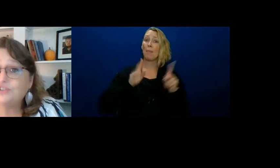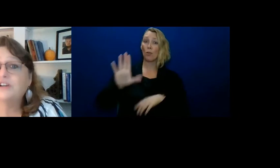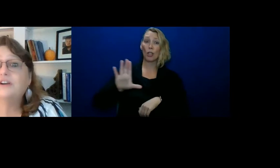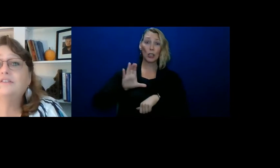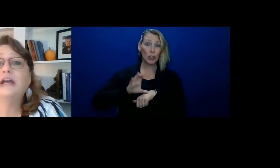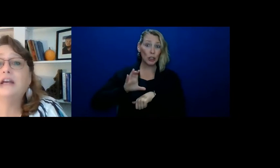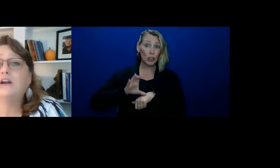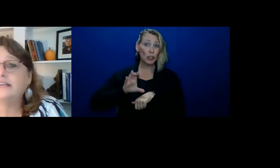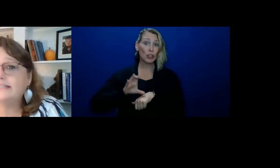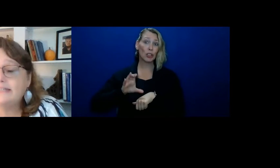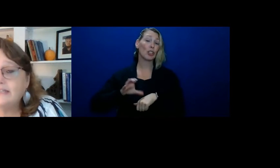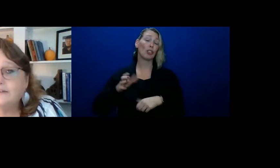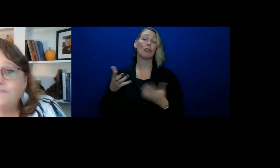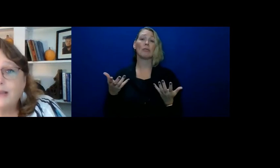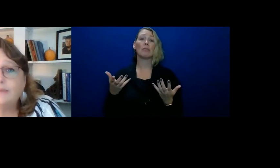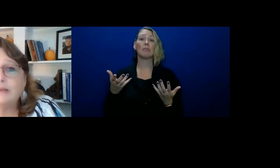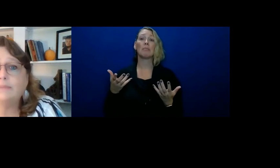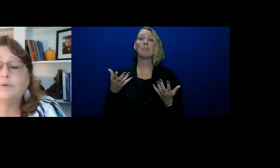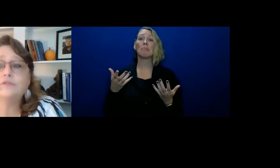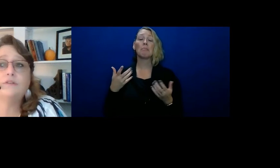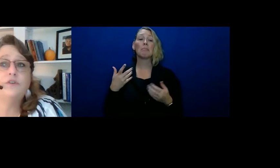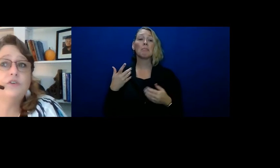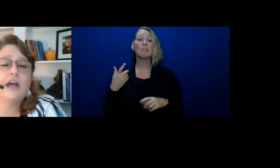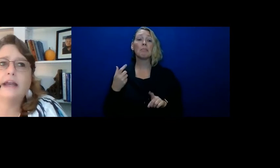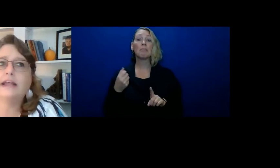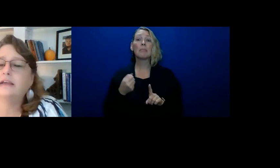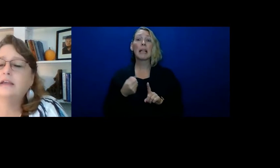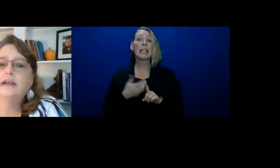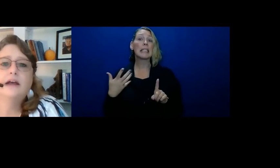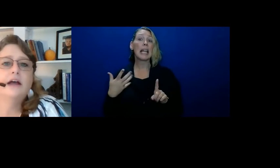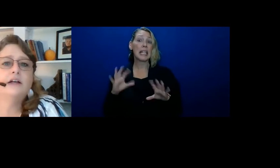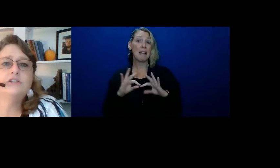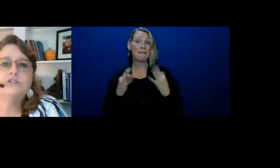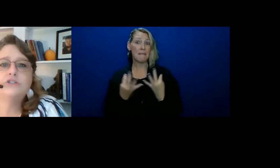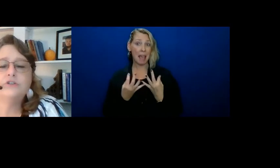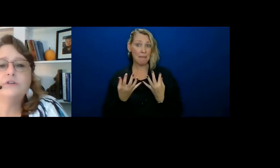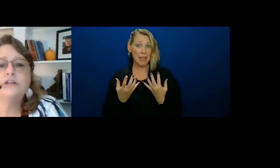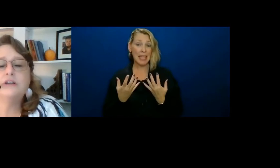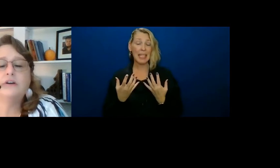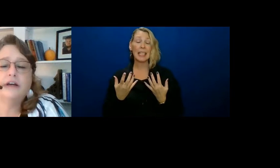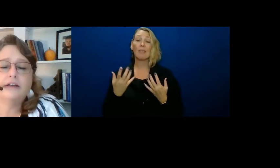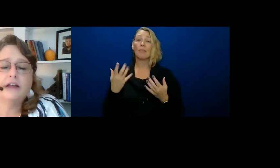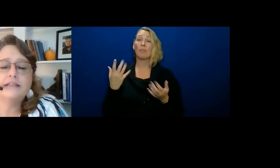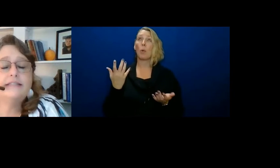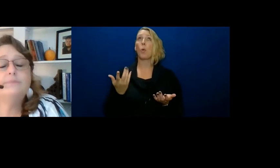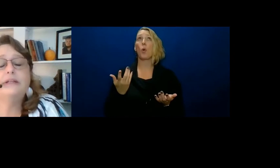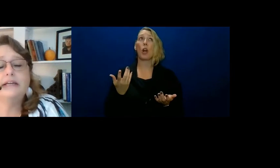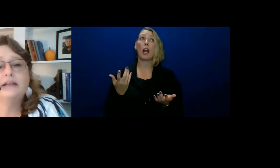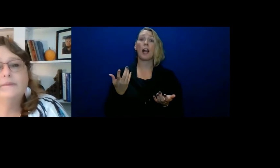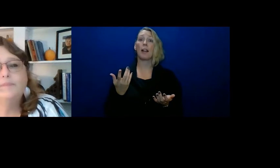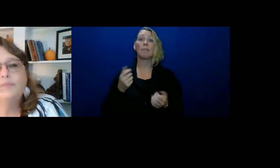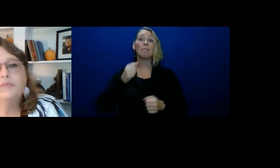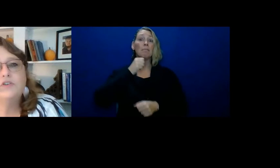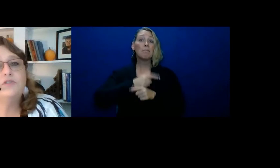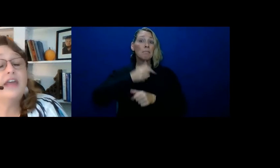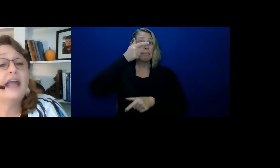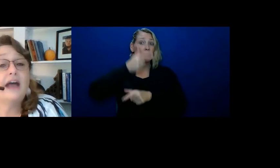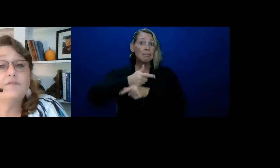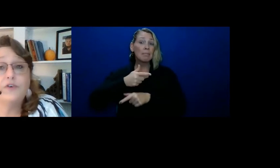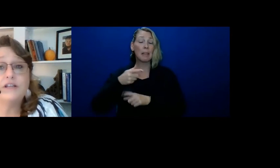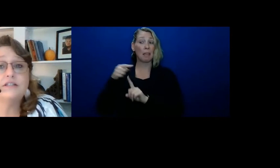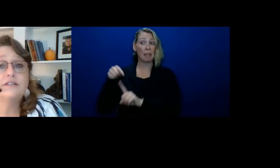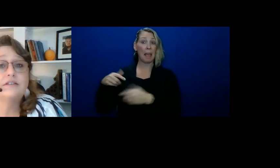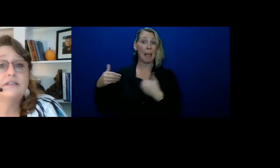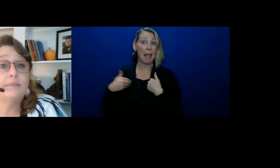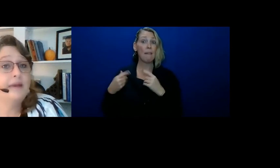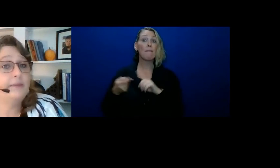church, right? Extended family members. If you've got a student or a sibling, do they